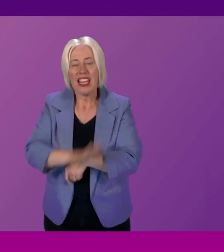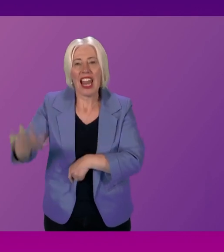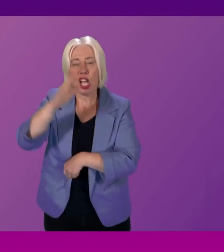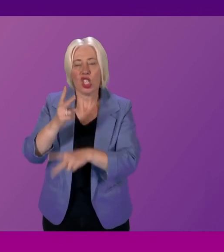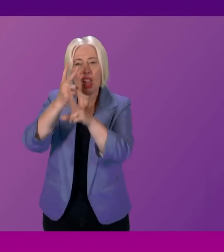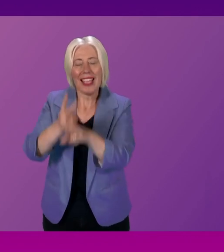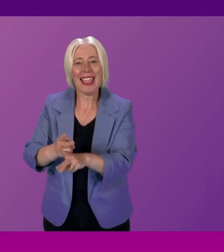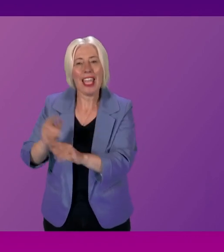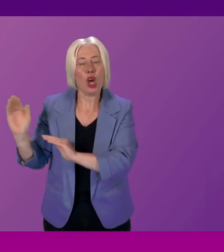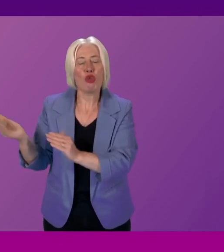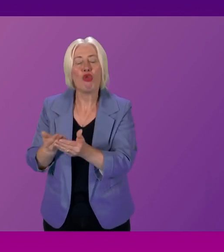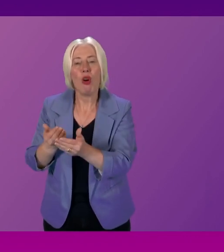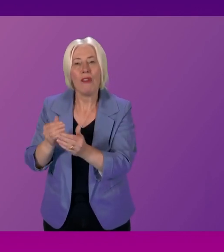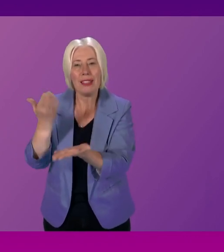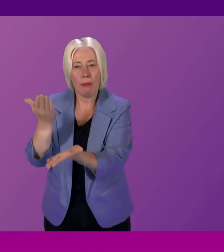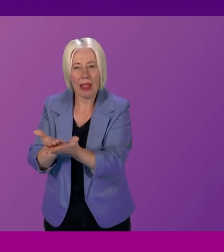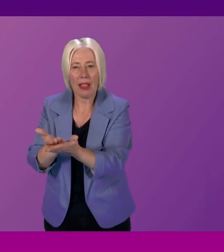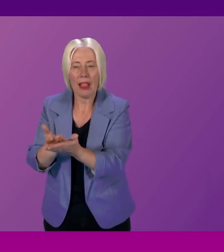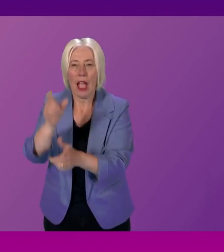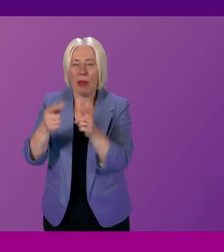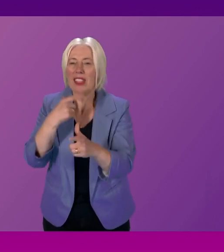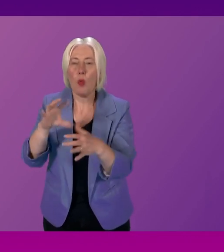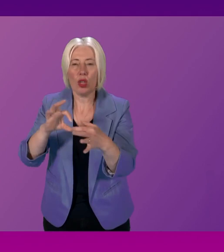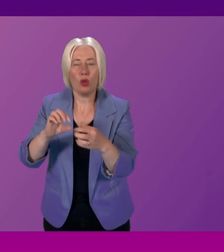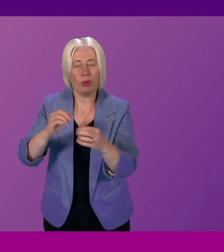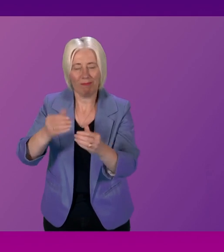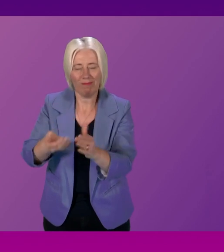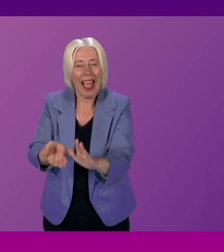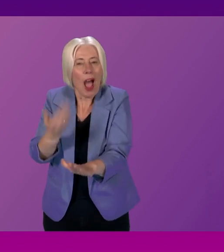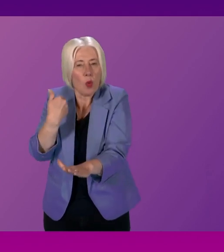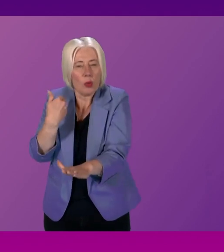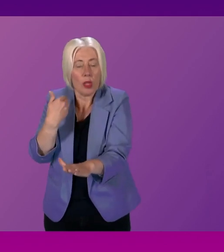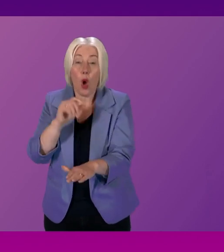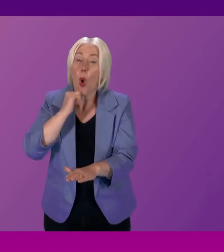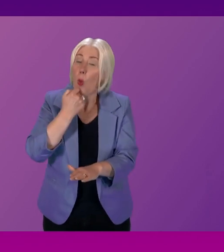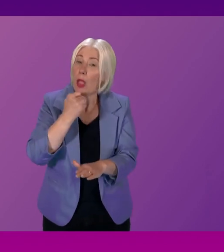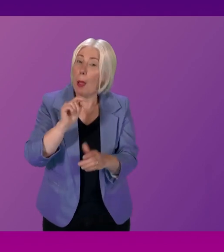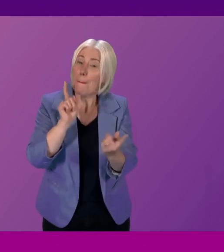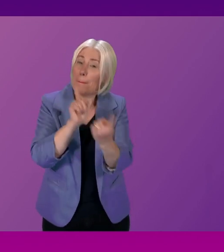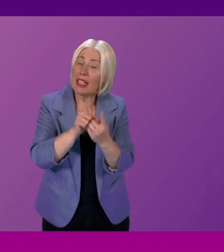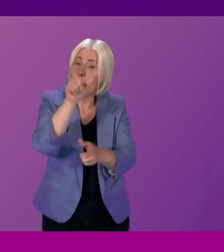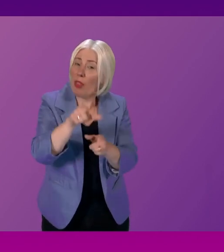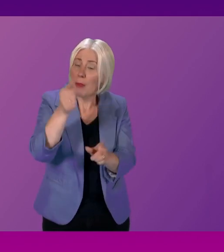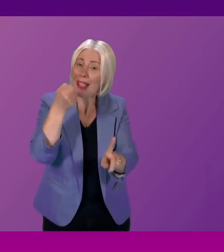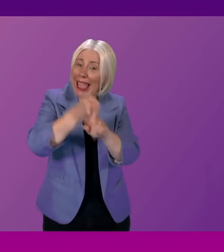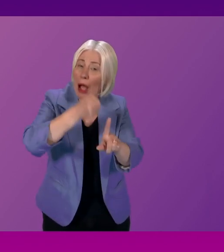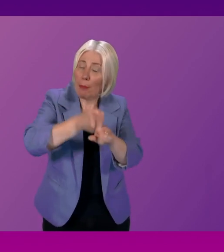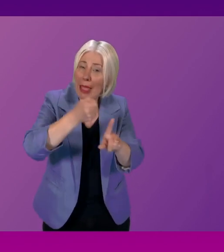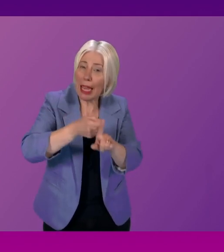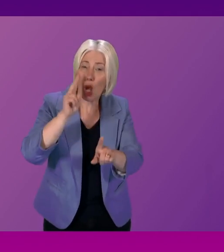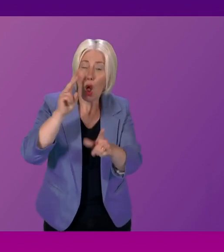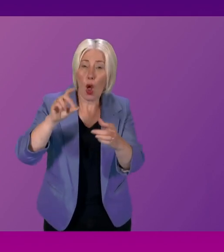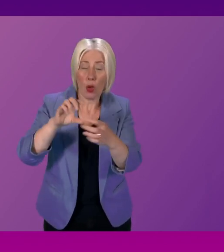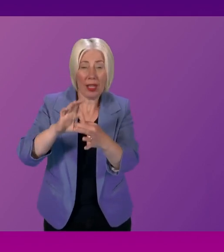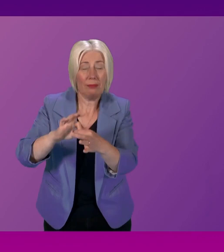Campaigners want to see it decoupled. So can I ask the First Minister if he will agree to meet with the campaigners and if ministers will look urgently at decoupling